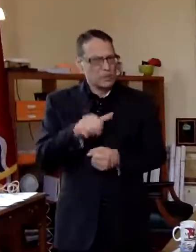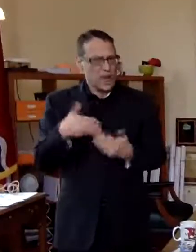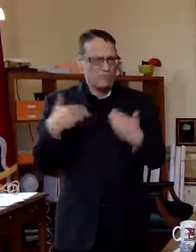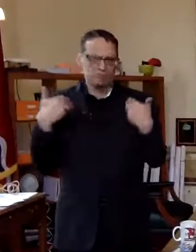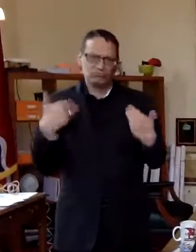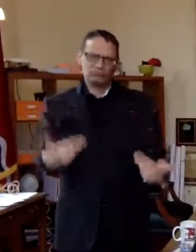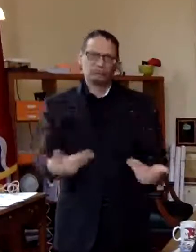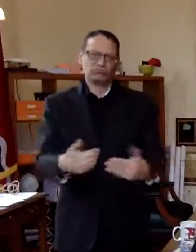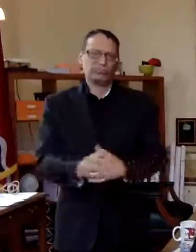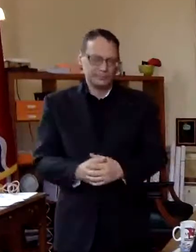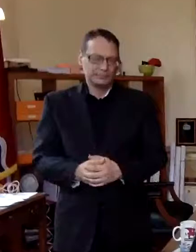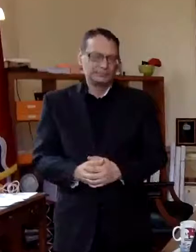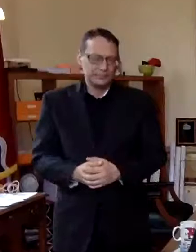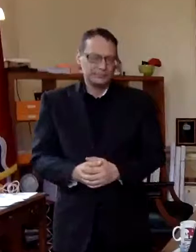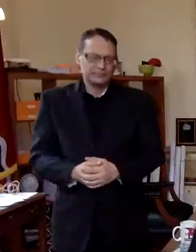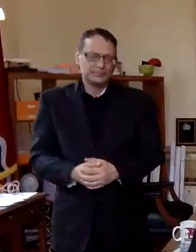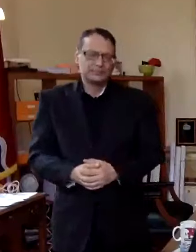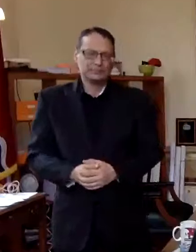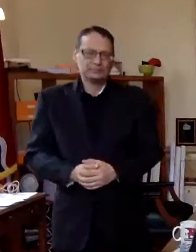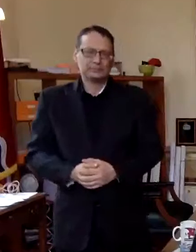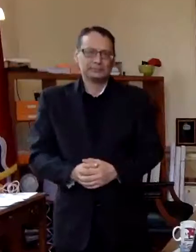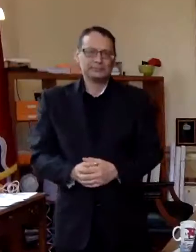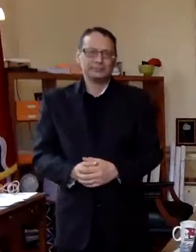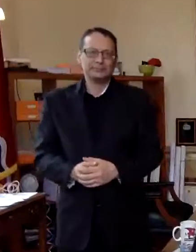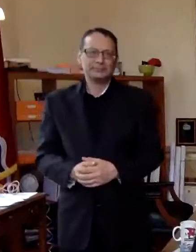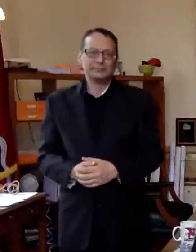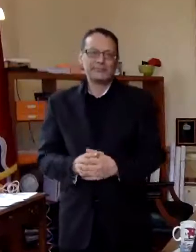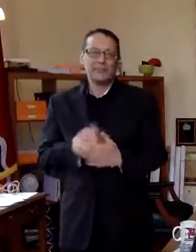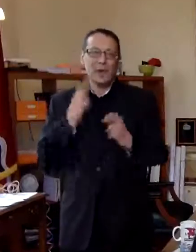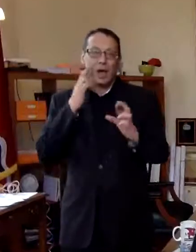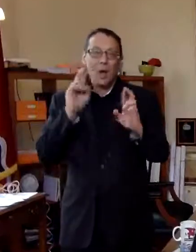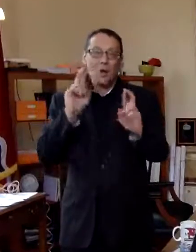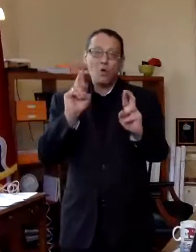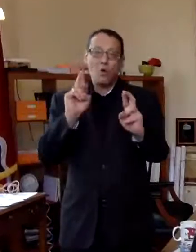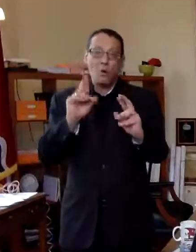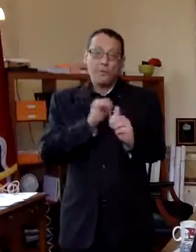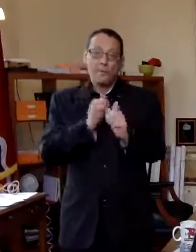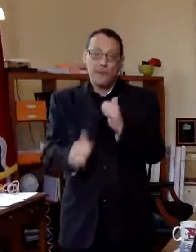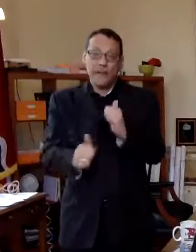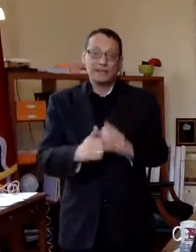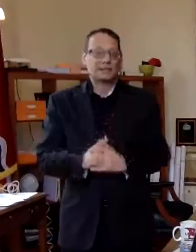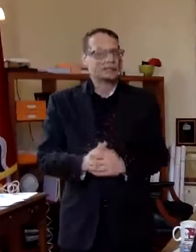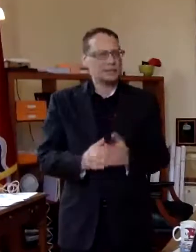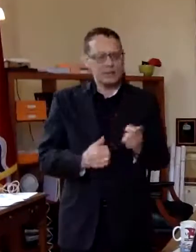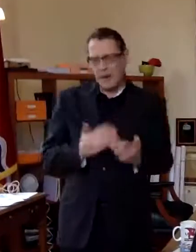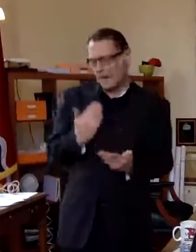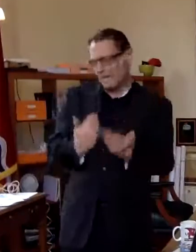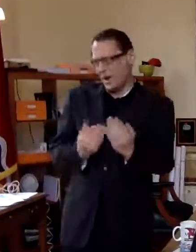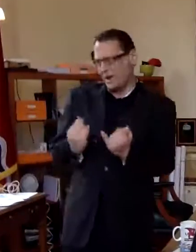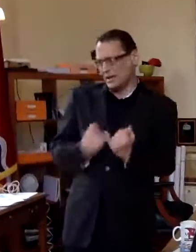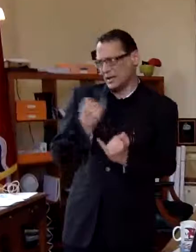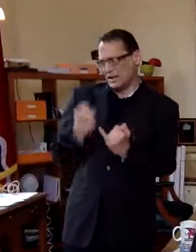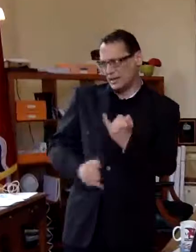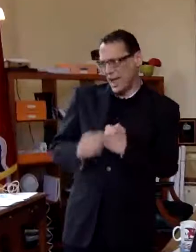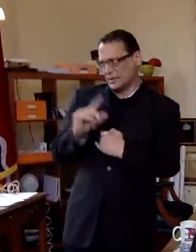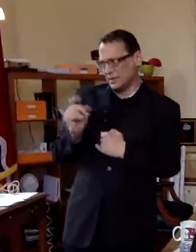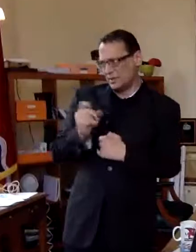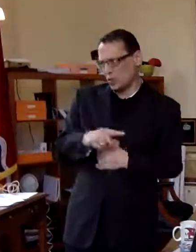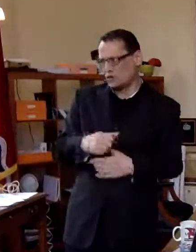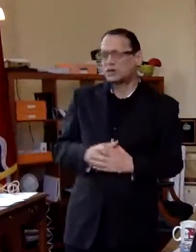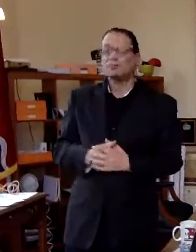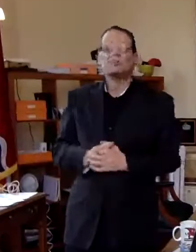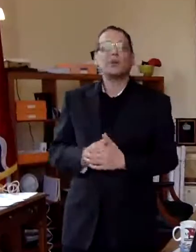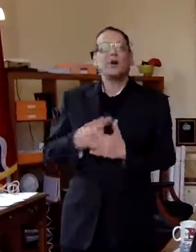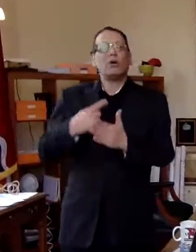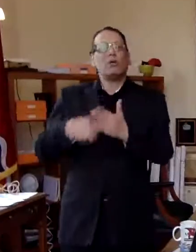along um so we hope it gets passed this might be our last one okay um what